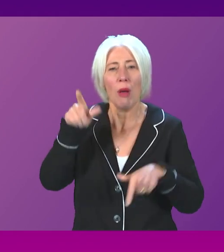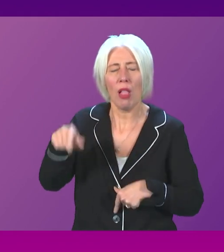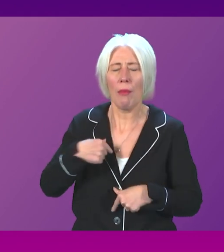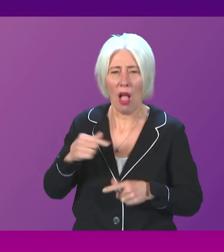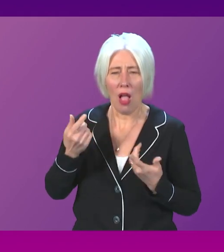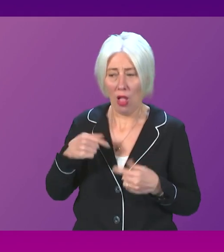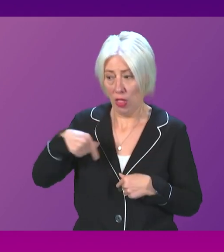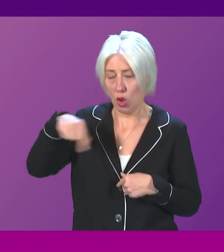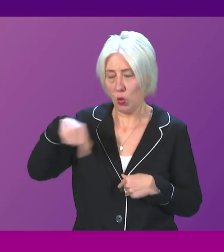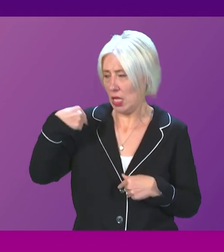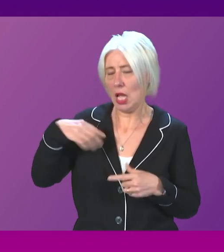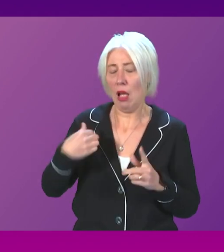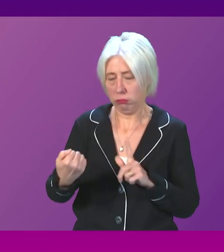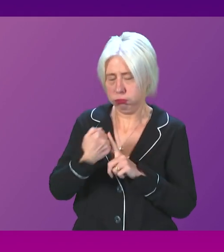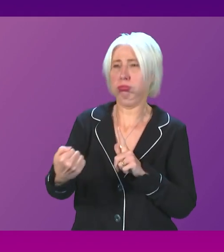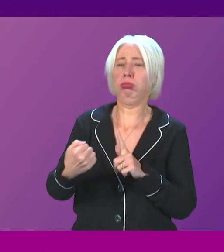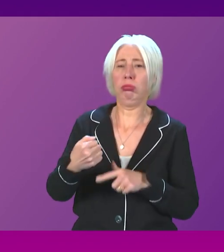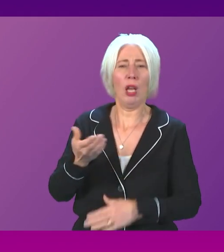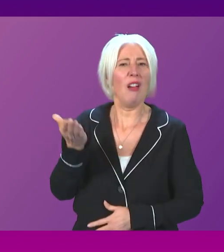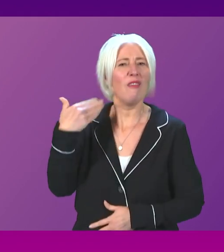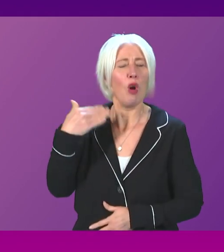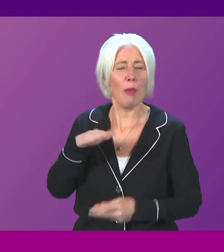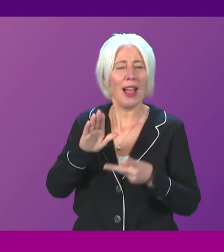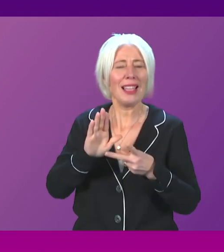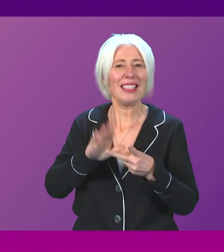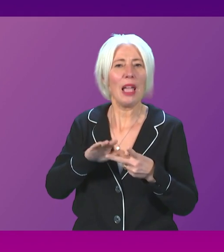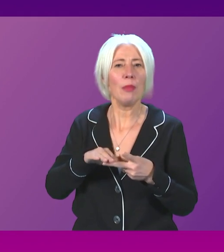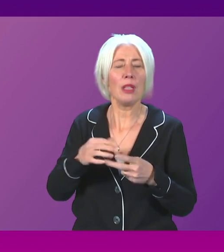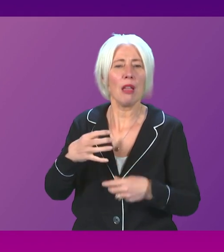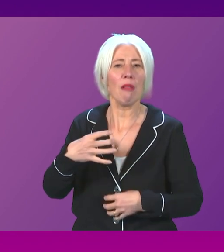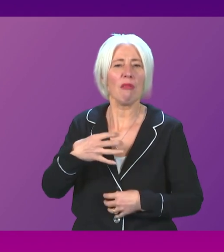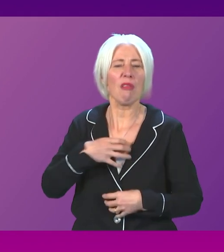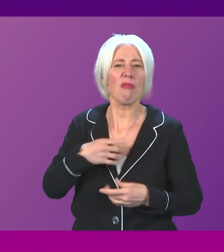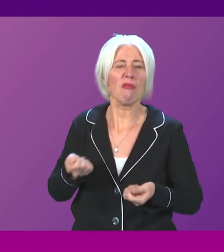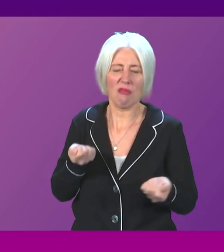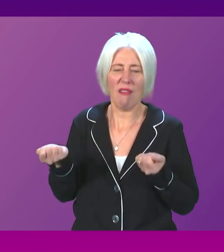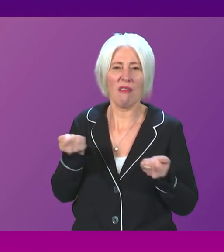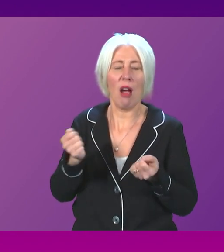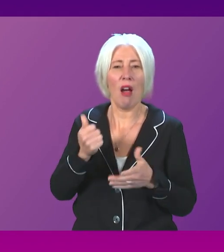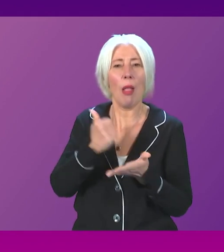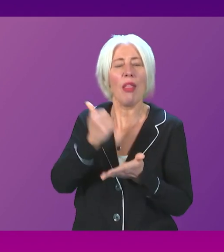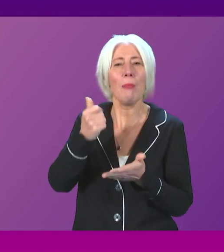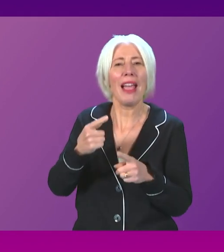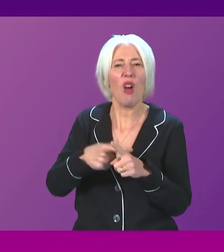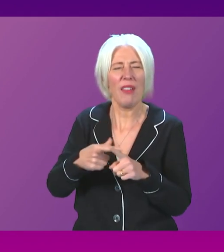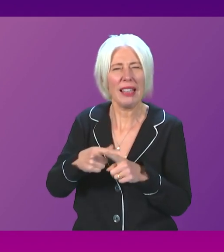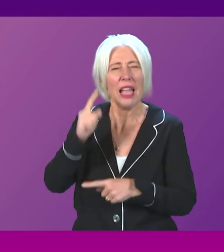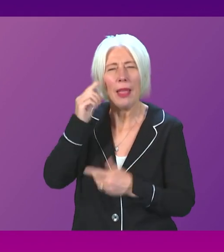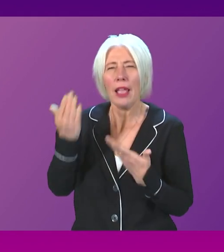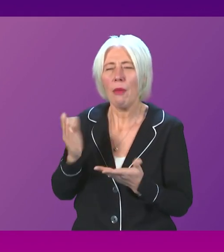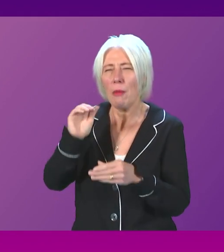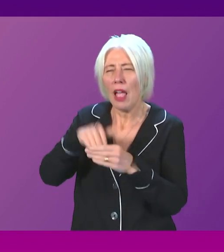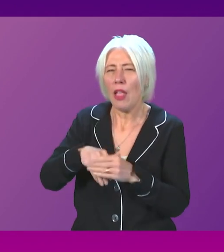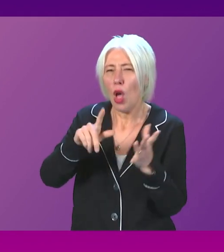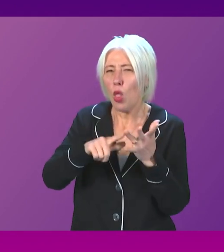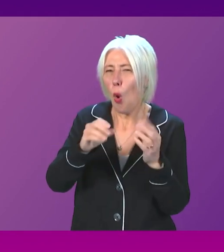this week by comments from the former Deputy Governor of Bank of England, someone who I think is a current member of the OBR,